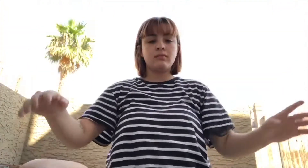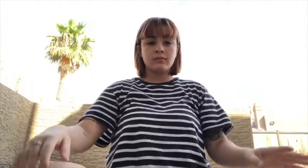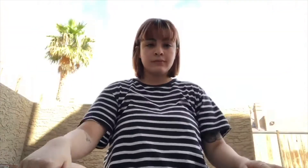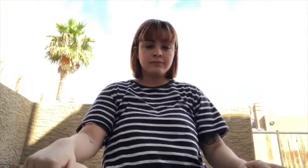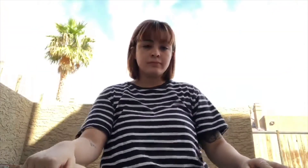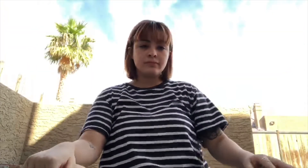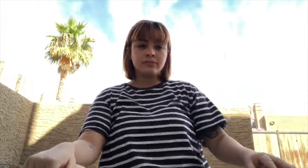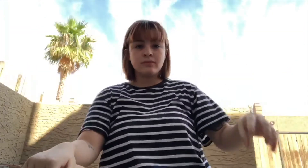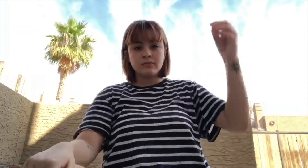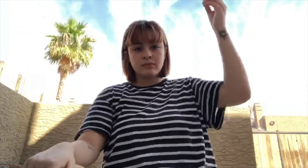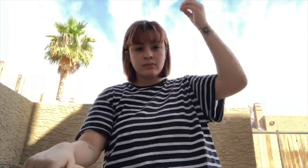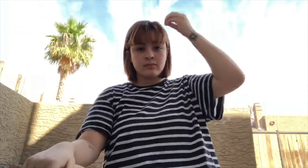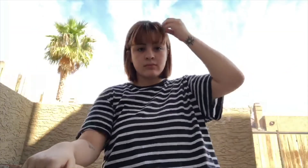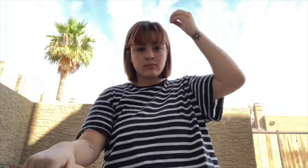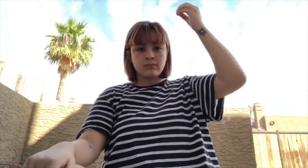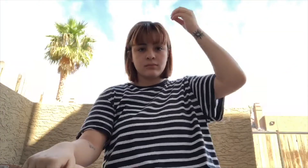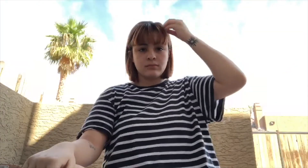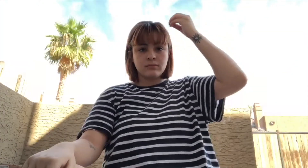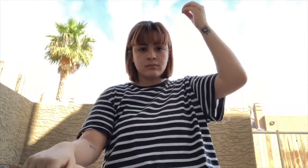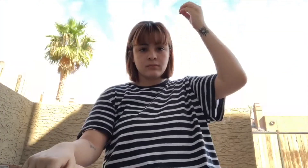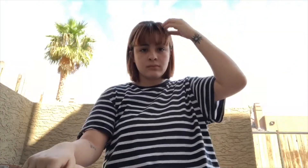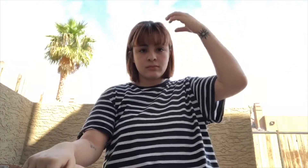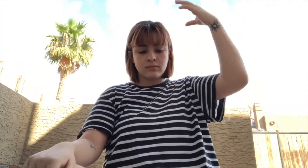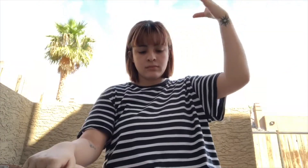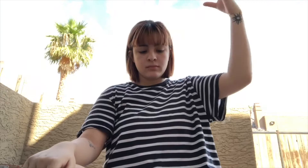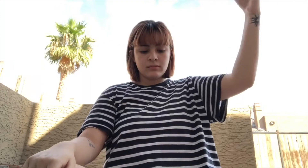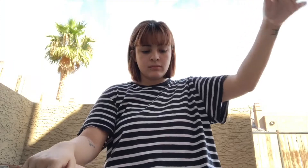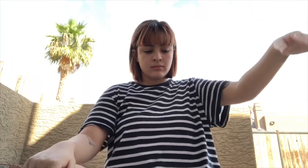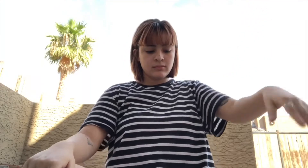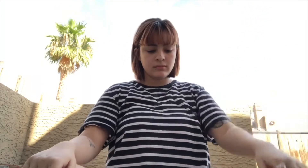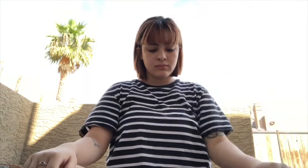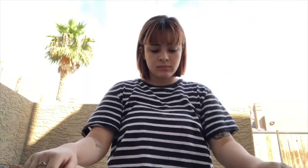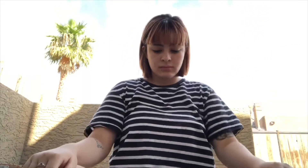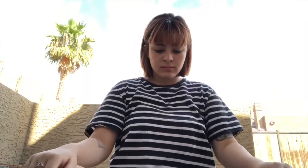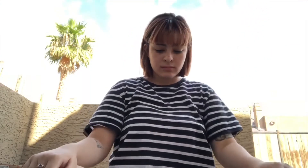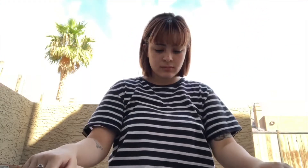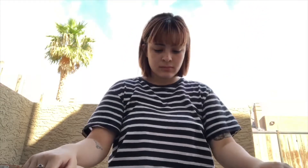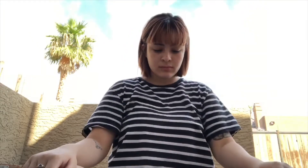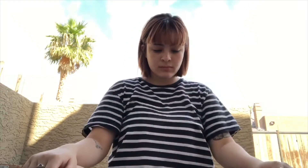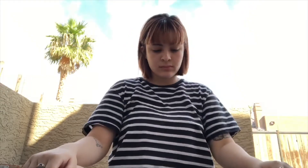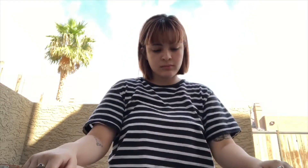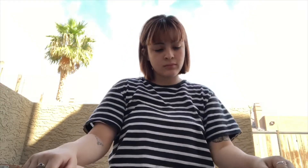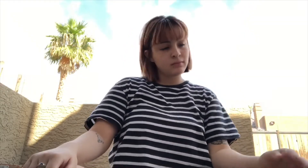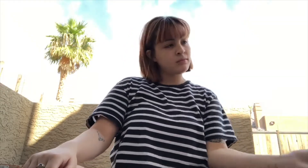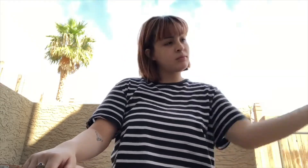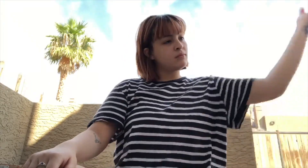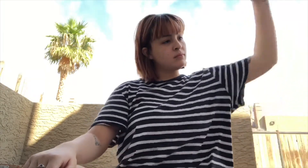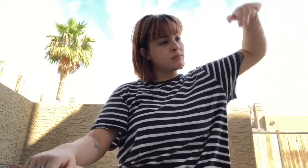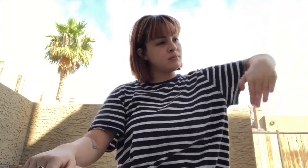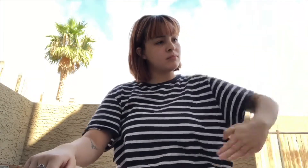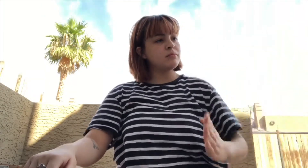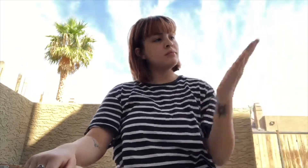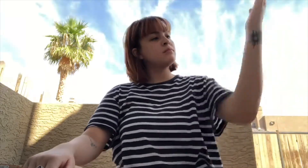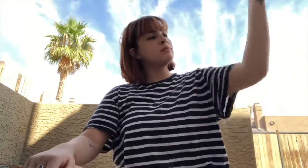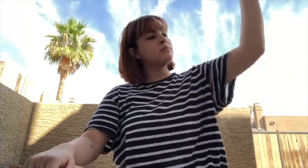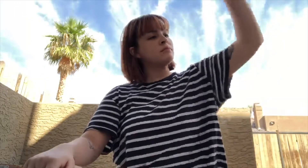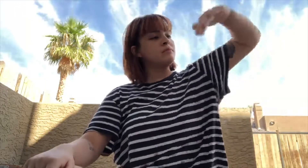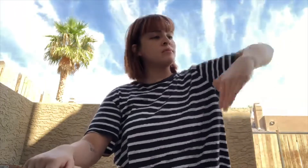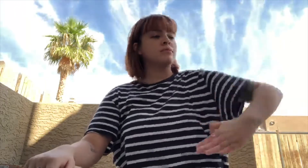you breathe in the world and exhale the intensity of it your feet are rooted but you feel unhinged